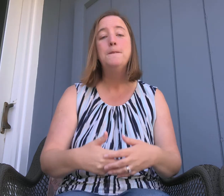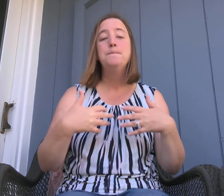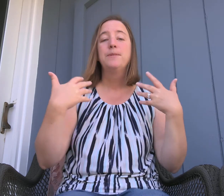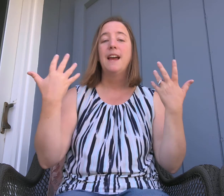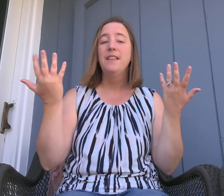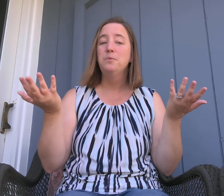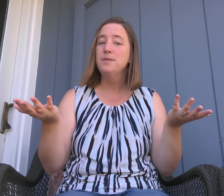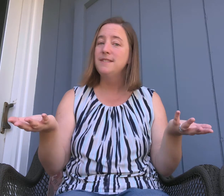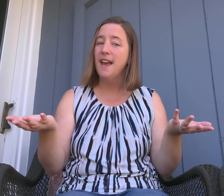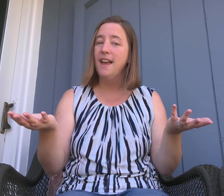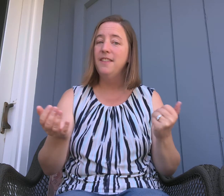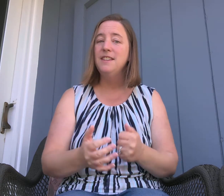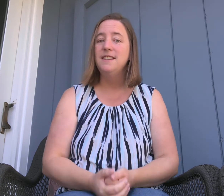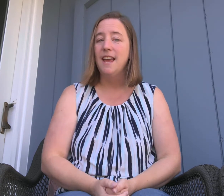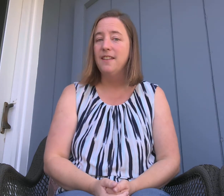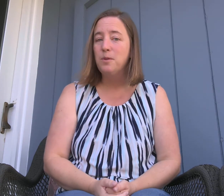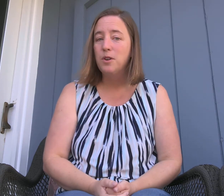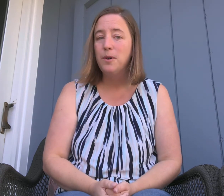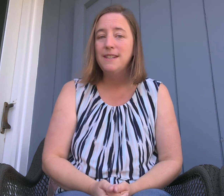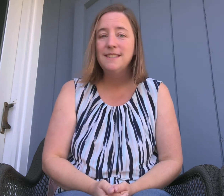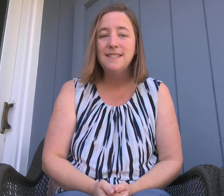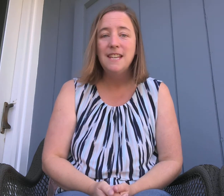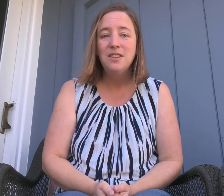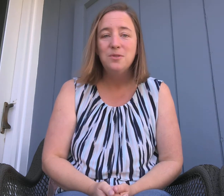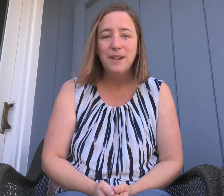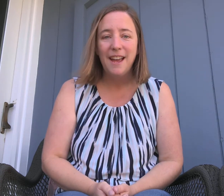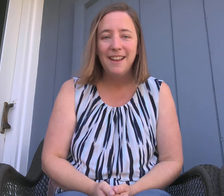And then we'll say the day that we're going to see you again.